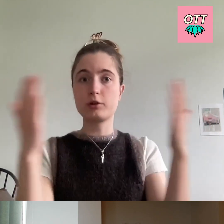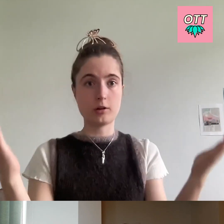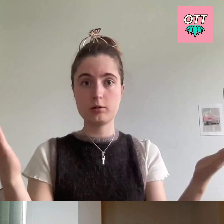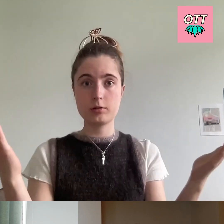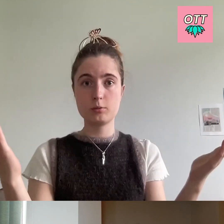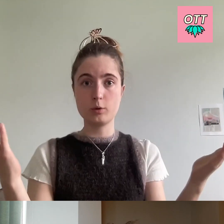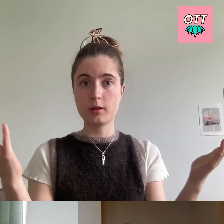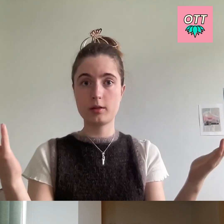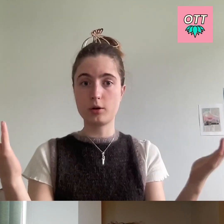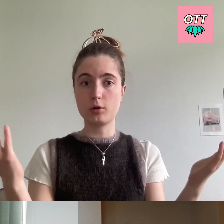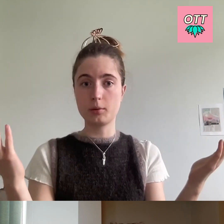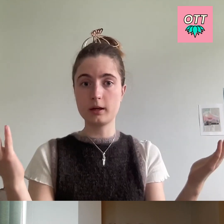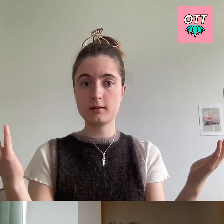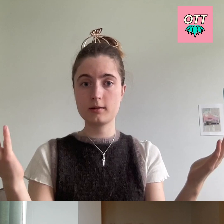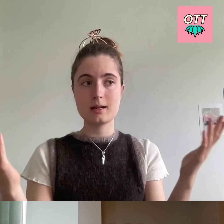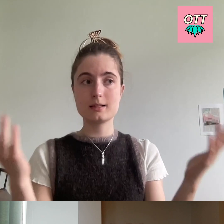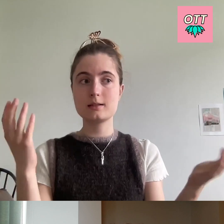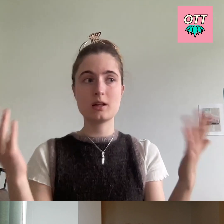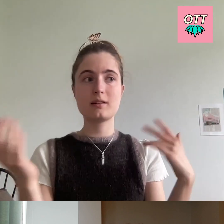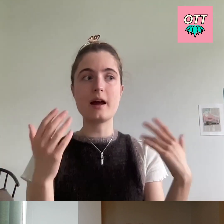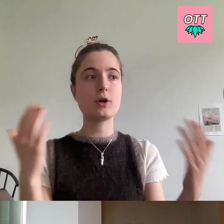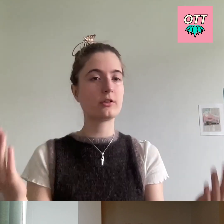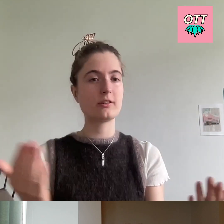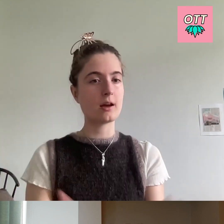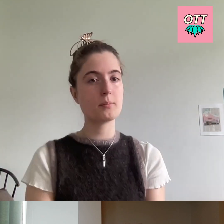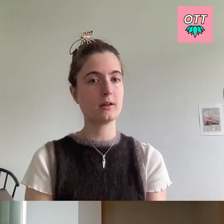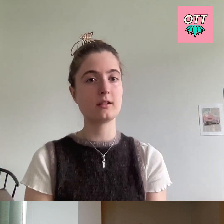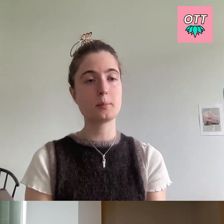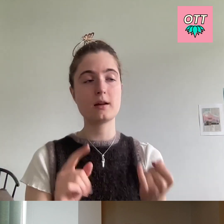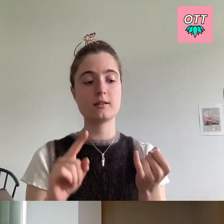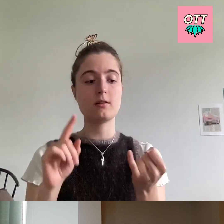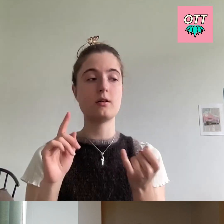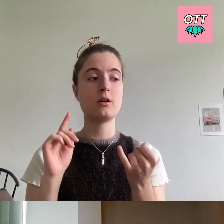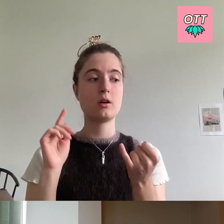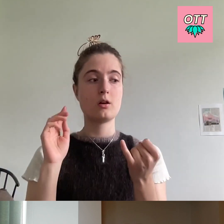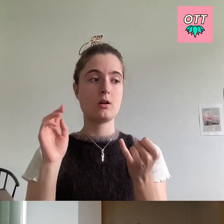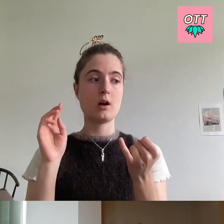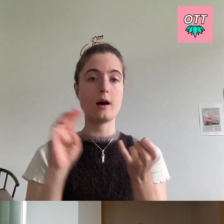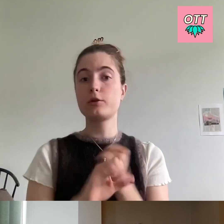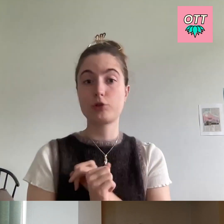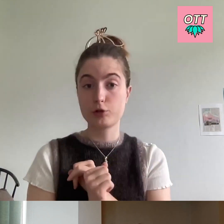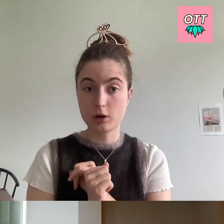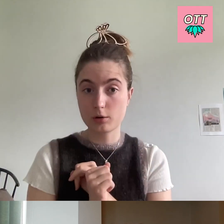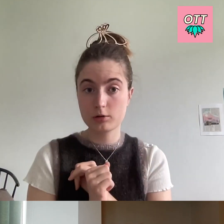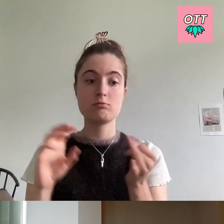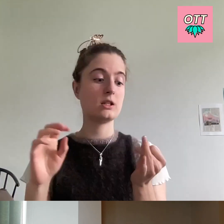result with the cochlear implants. It's kind of hard to say because it depends on how the surgery goes. It